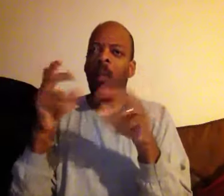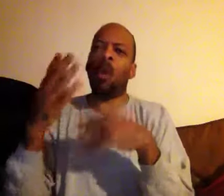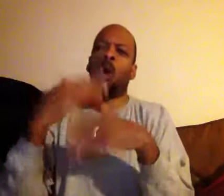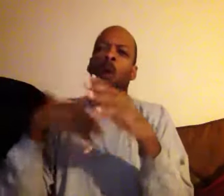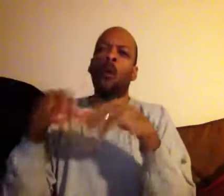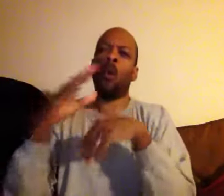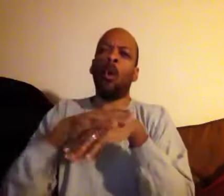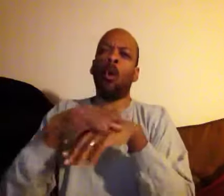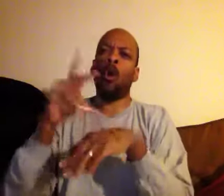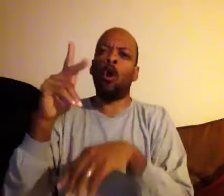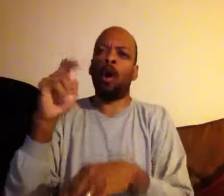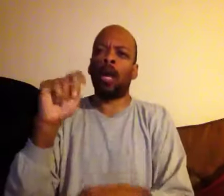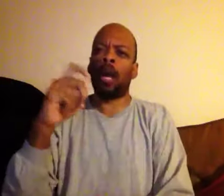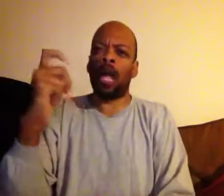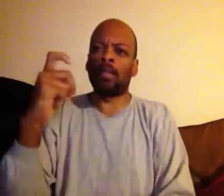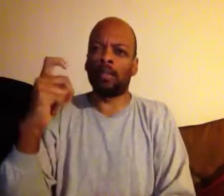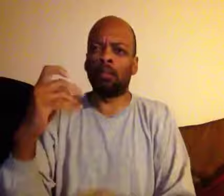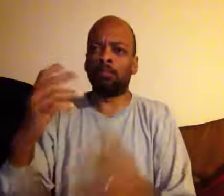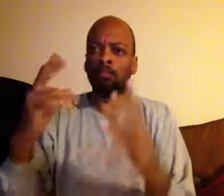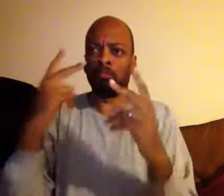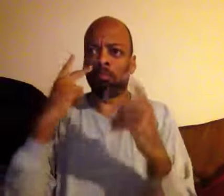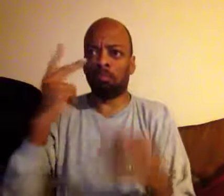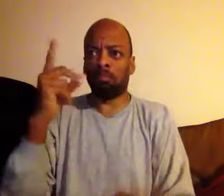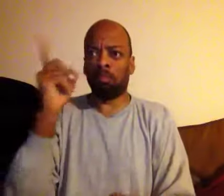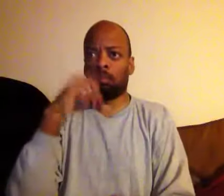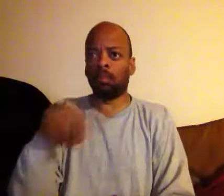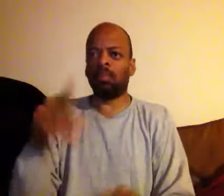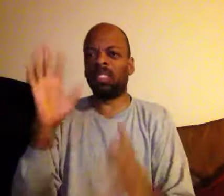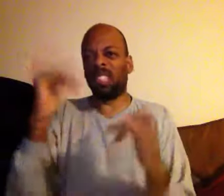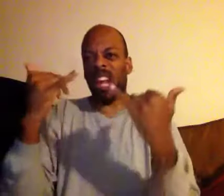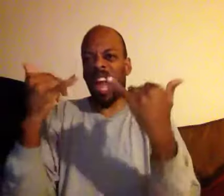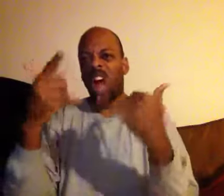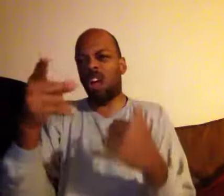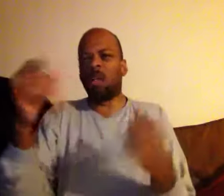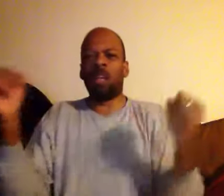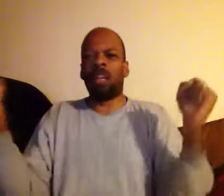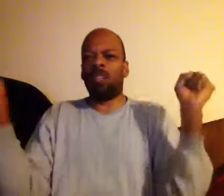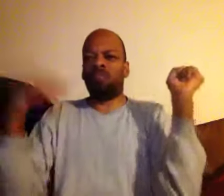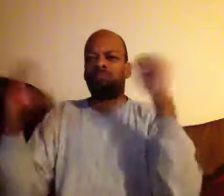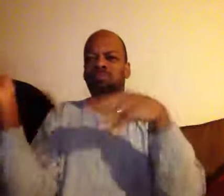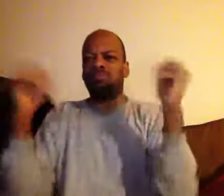it's hard i am not having father the anger